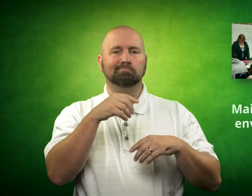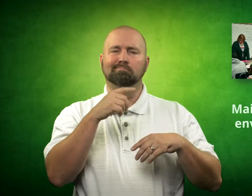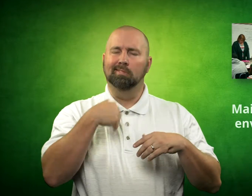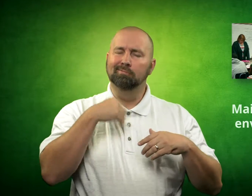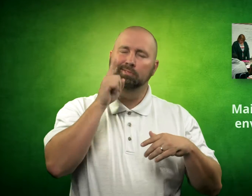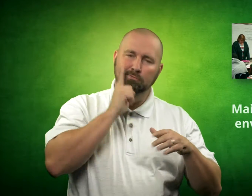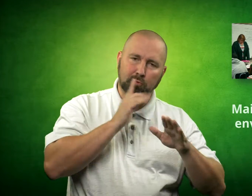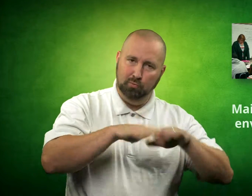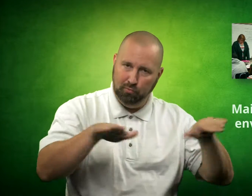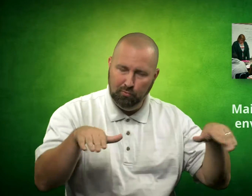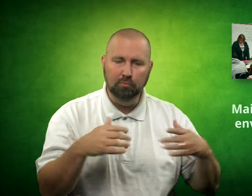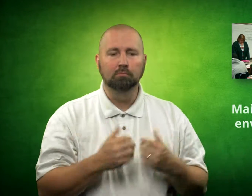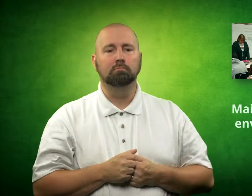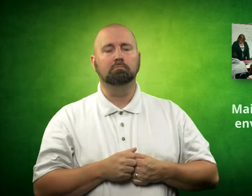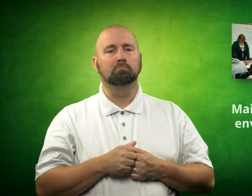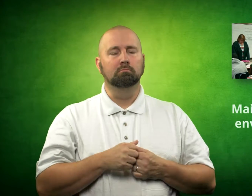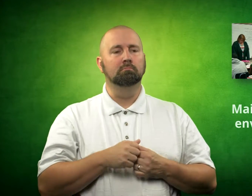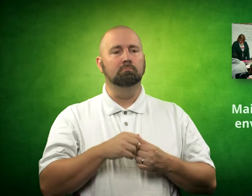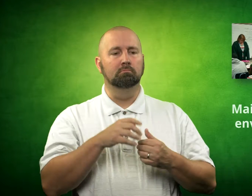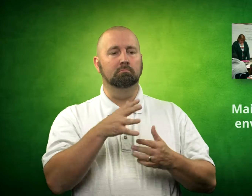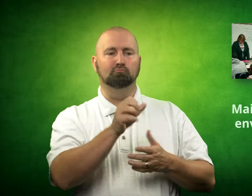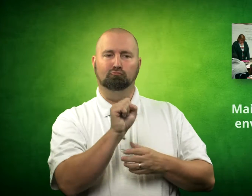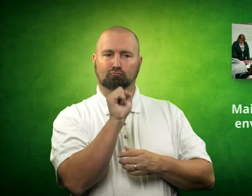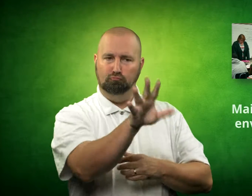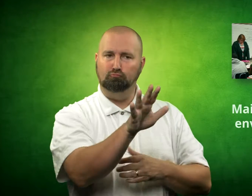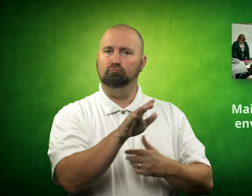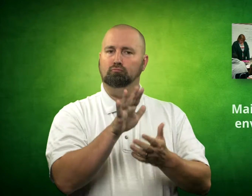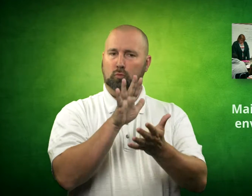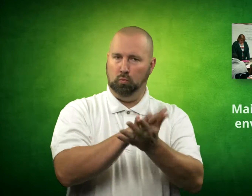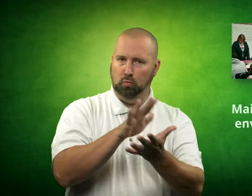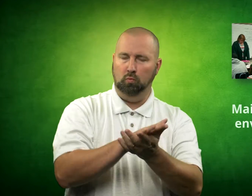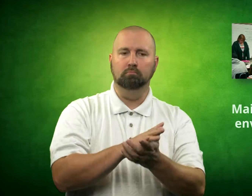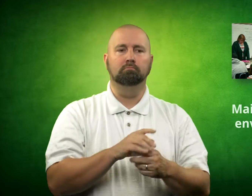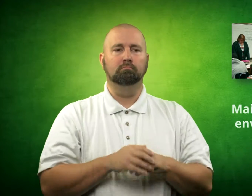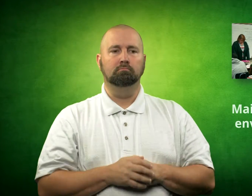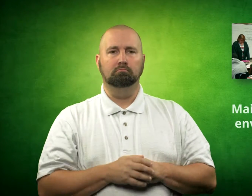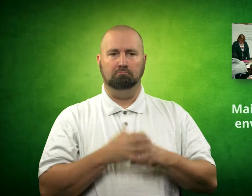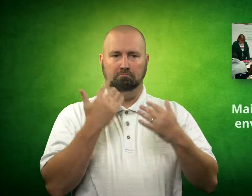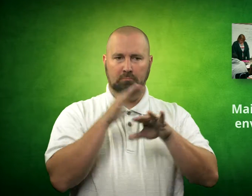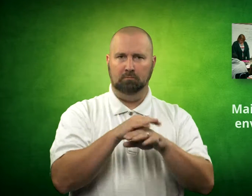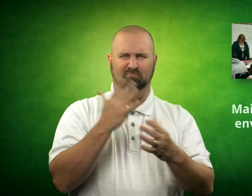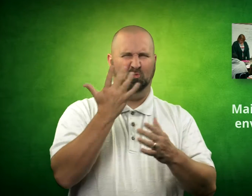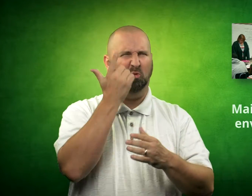Let's say you have parents of a deaf child and they want to send their child to a local school.